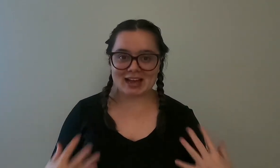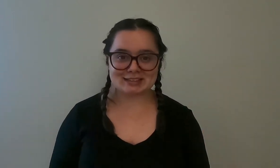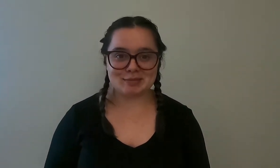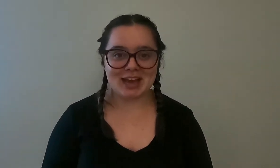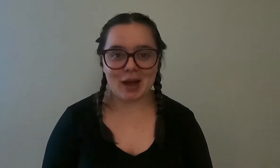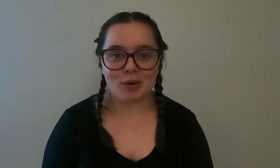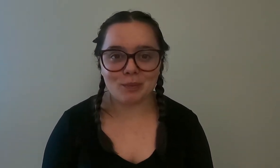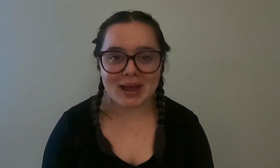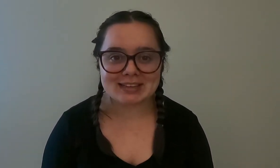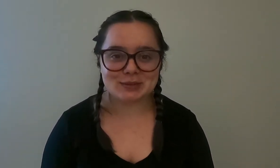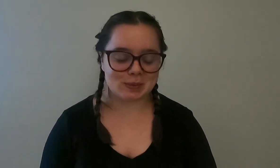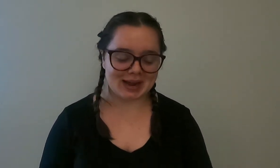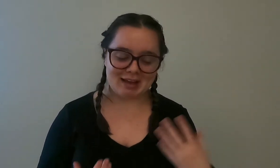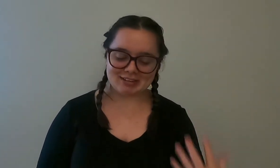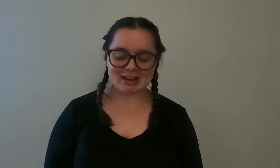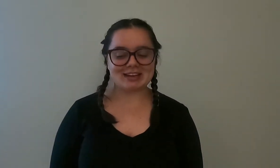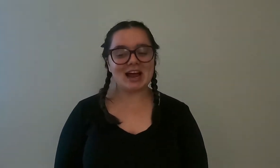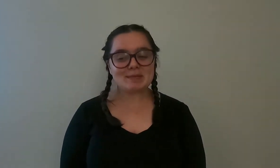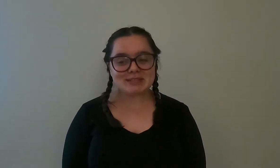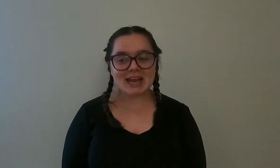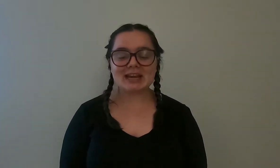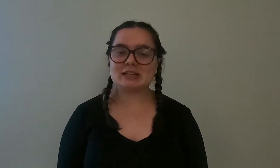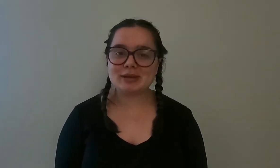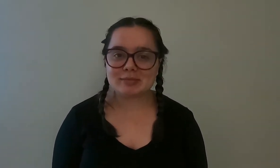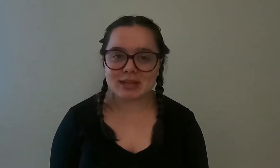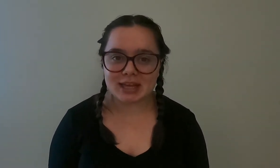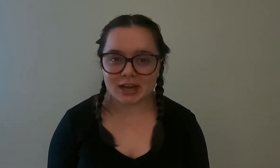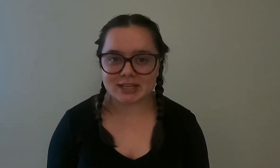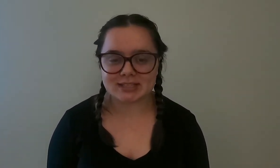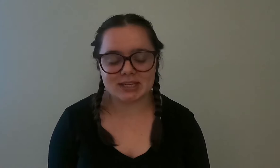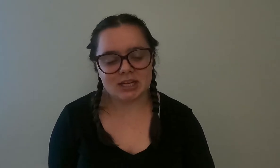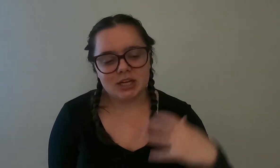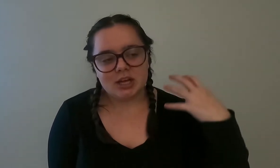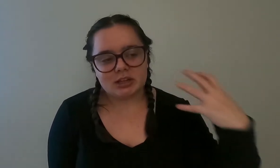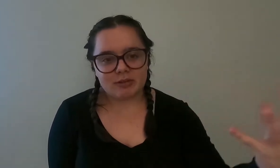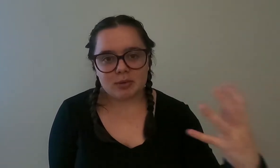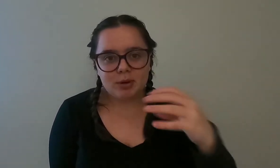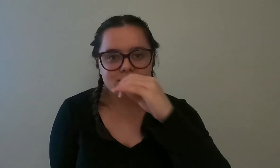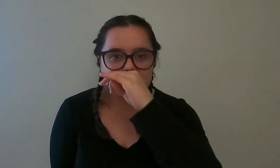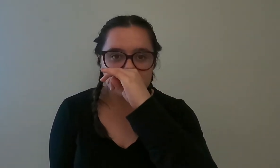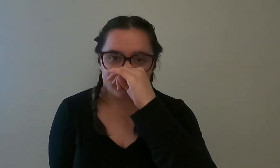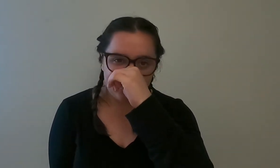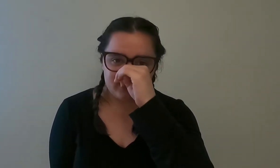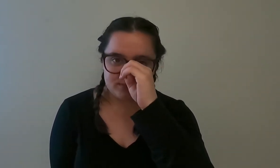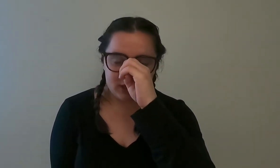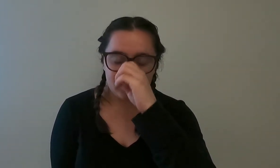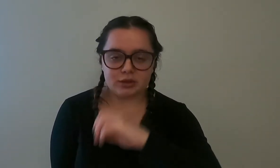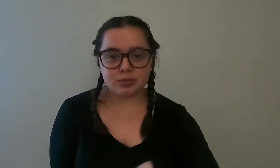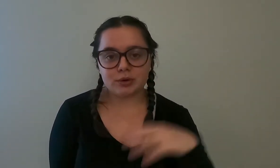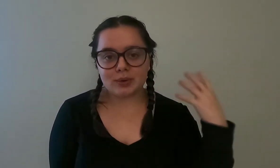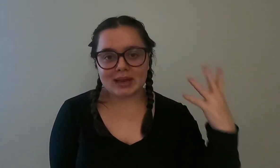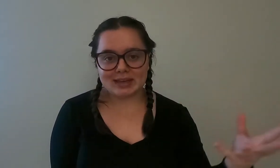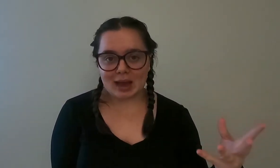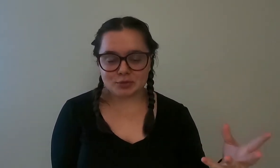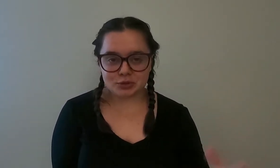asking me how it went why i haven't gotten an update and to be completely honest the filming process was really hard for me going through and capturing